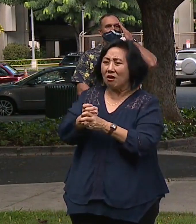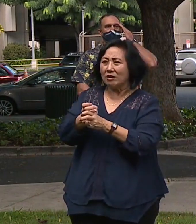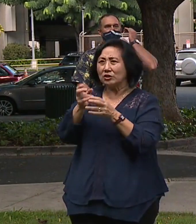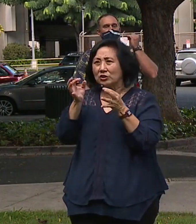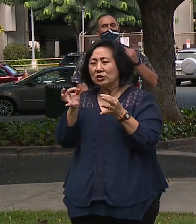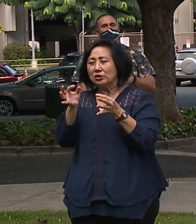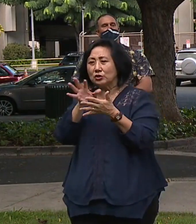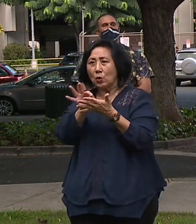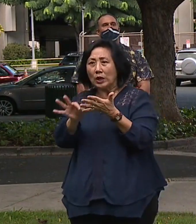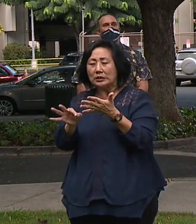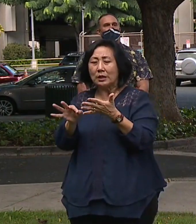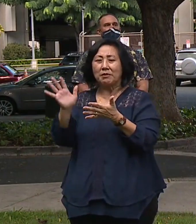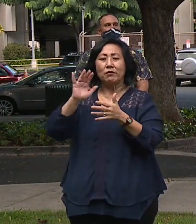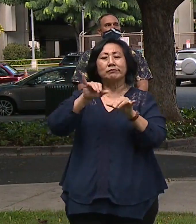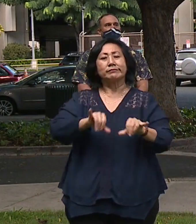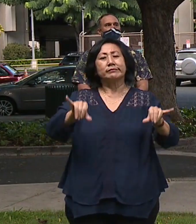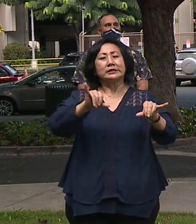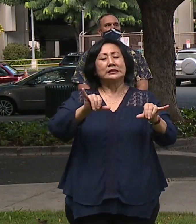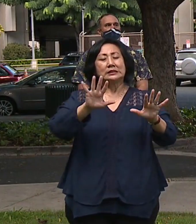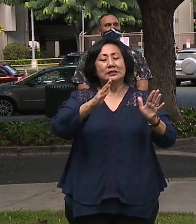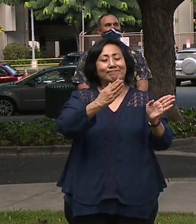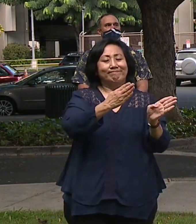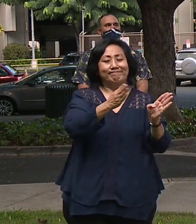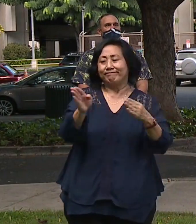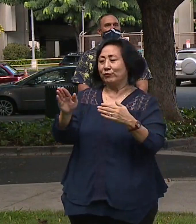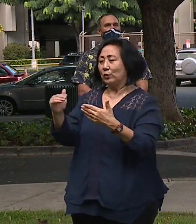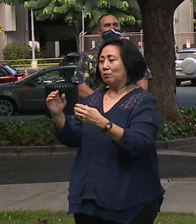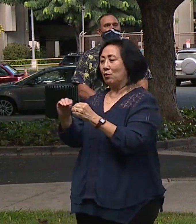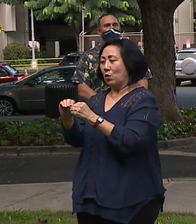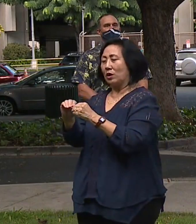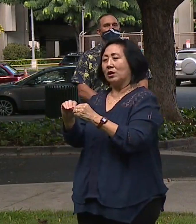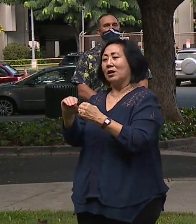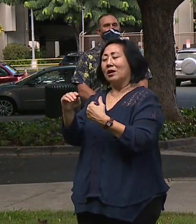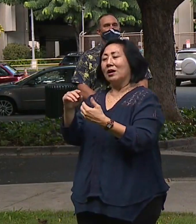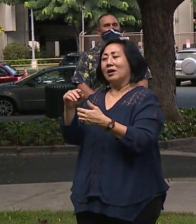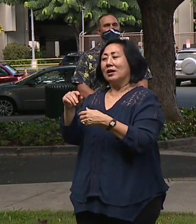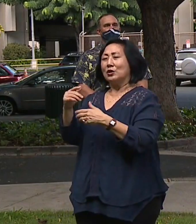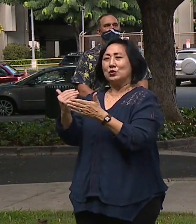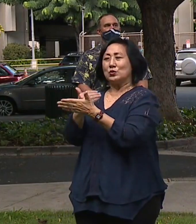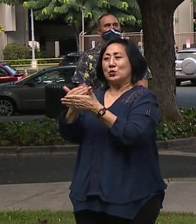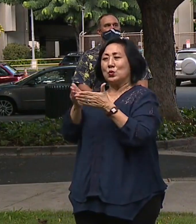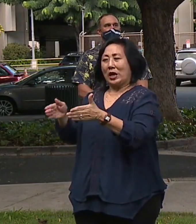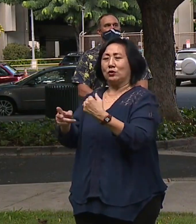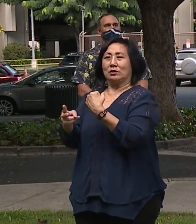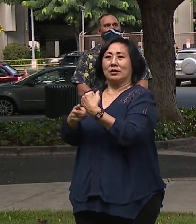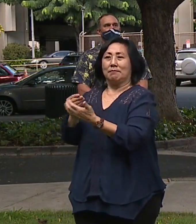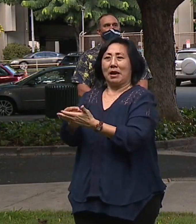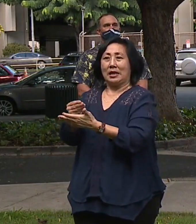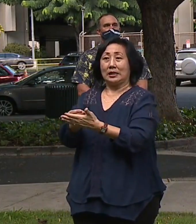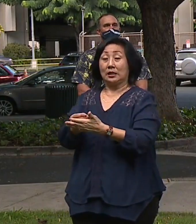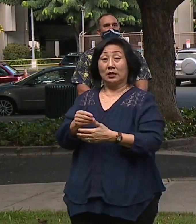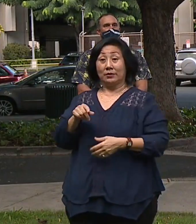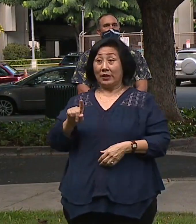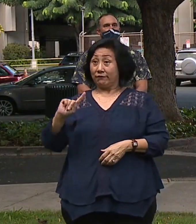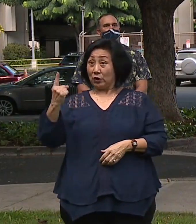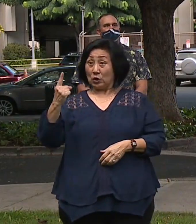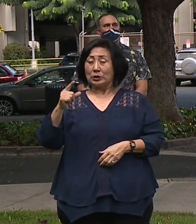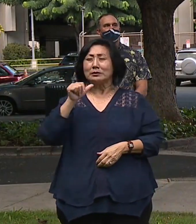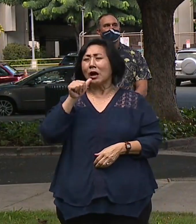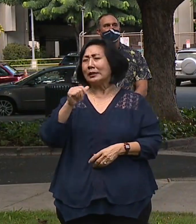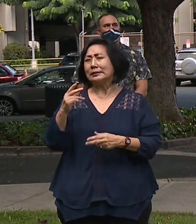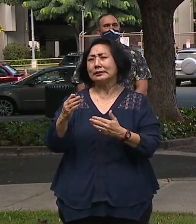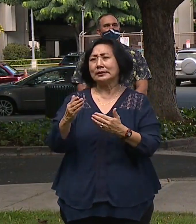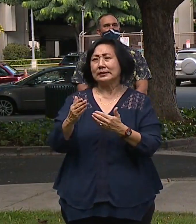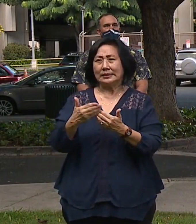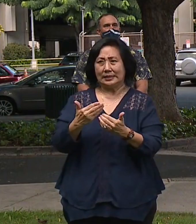status quo, shifting to a different economic model. This, happily, is not one of those. This is a really easy win-win-win solution